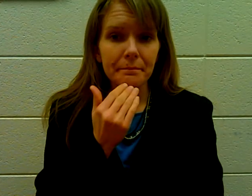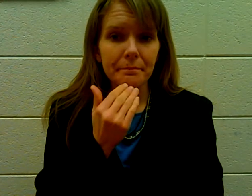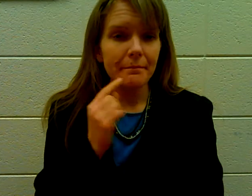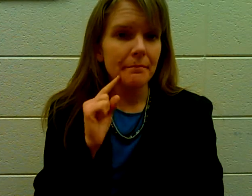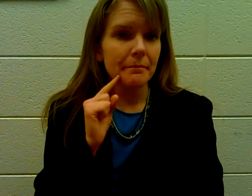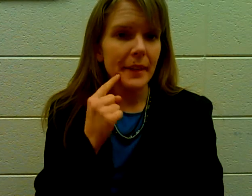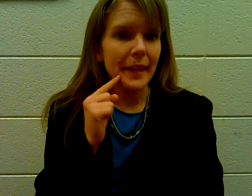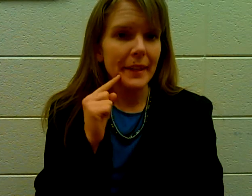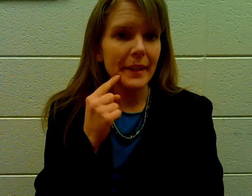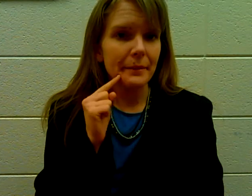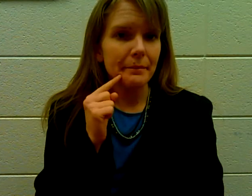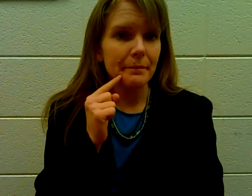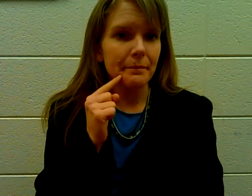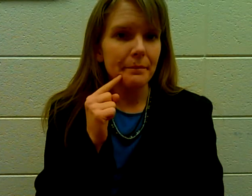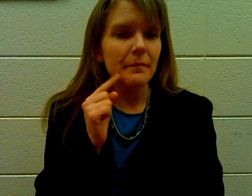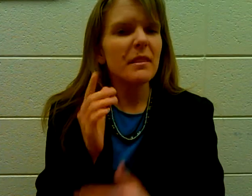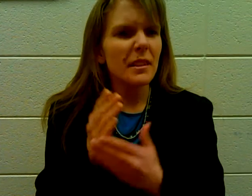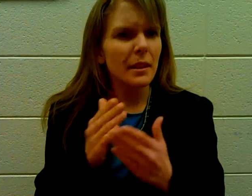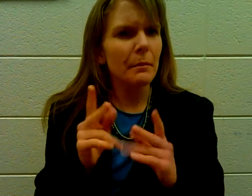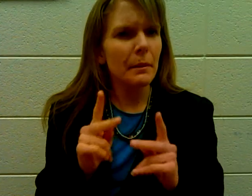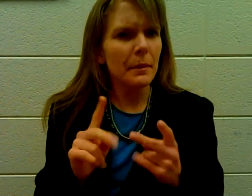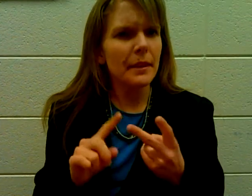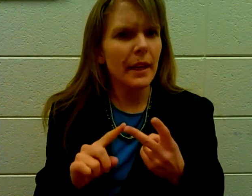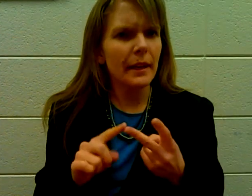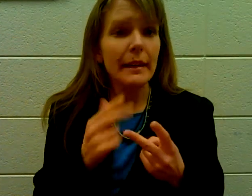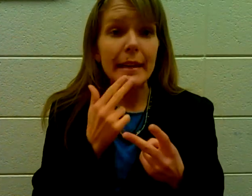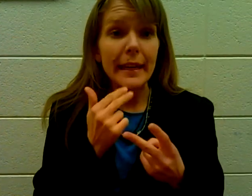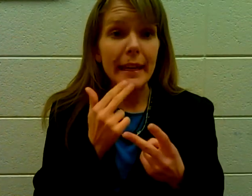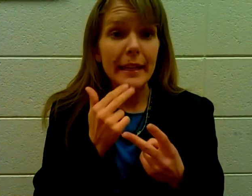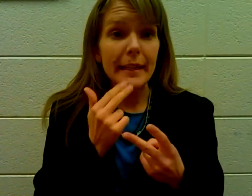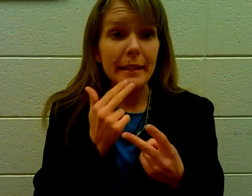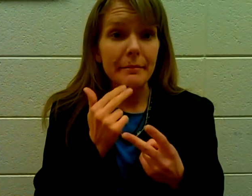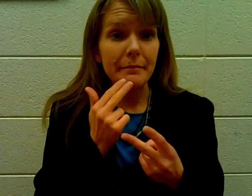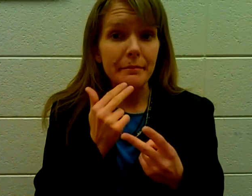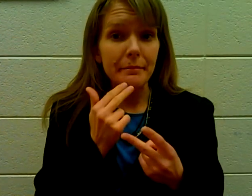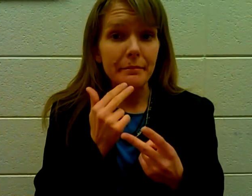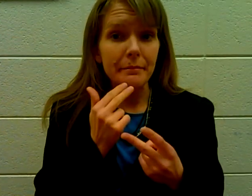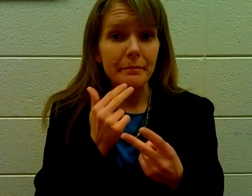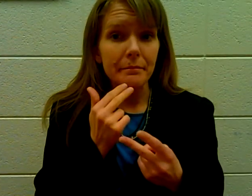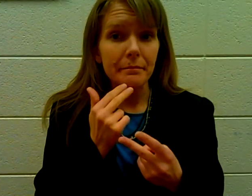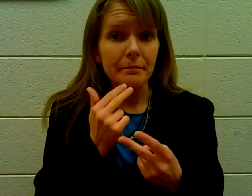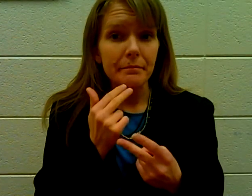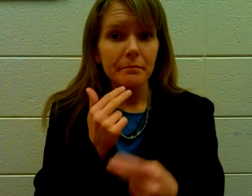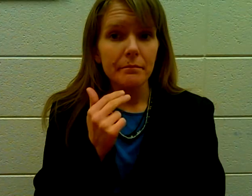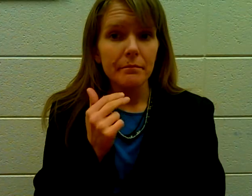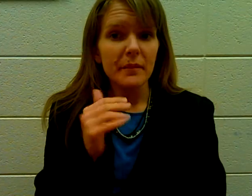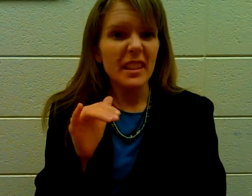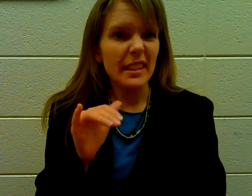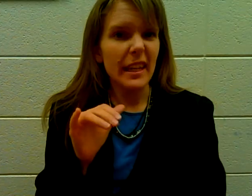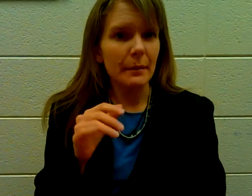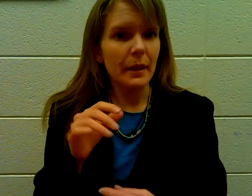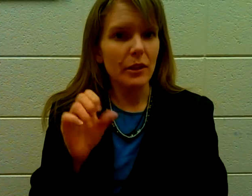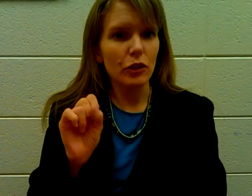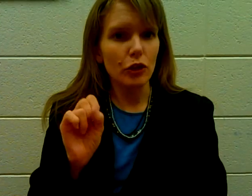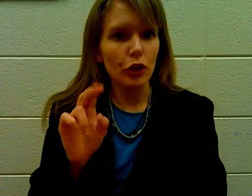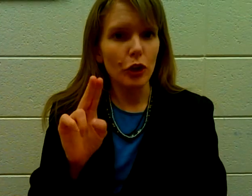Candy. Some people sign. Candy. The same as sugar.